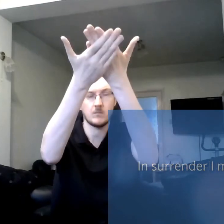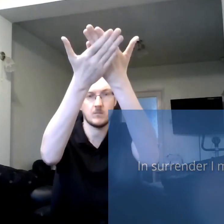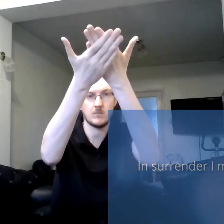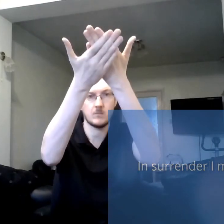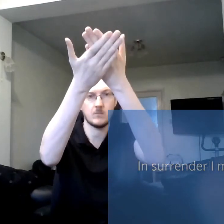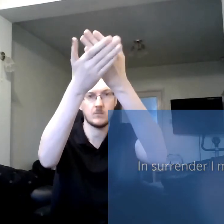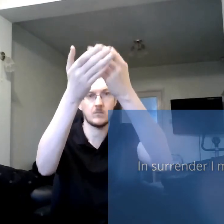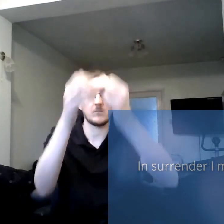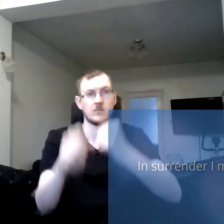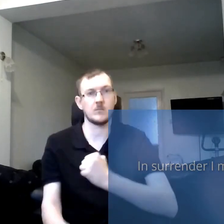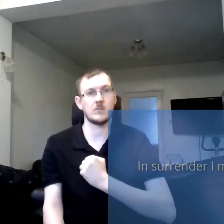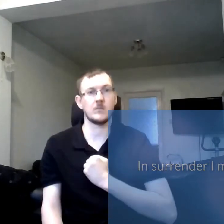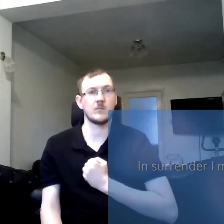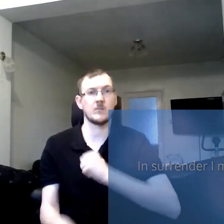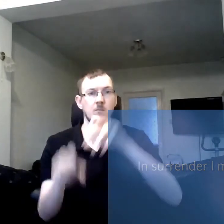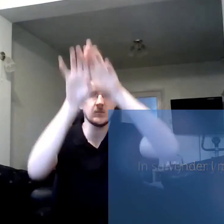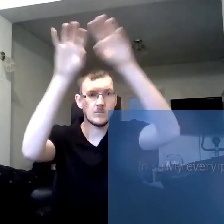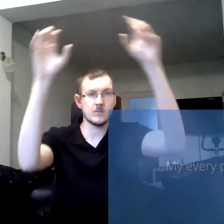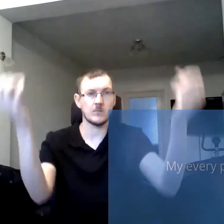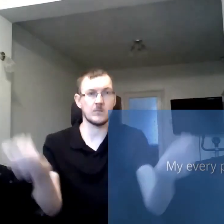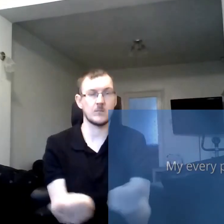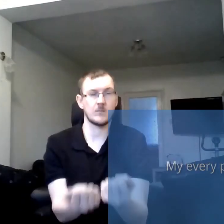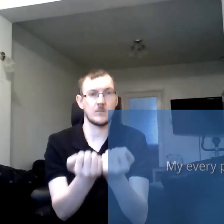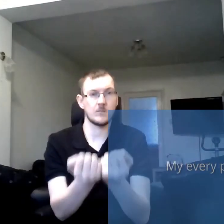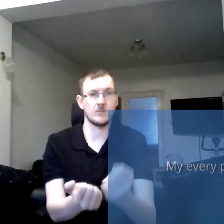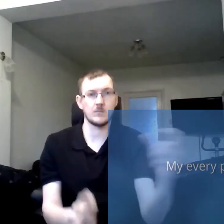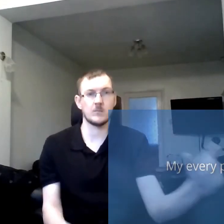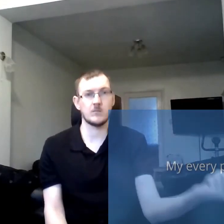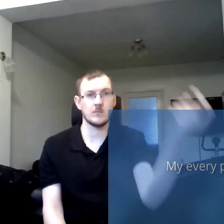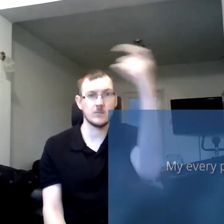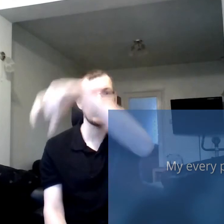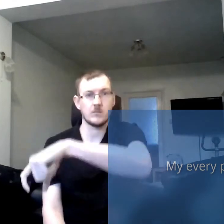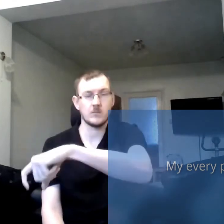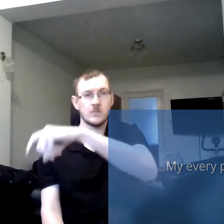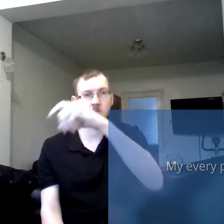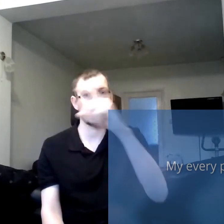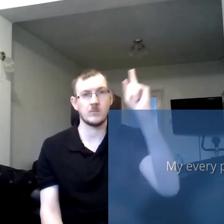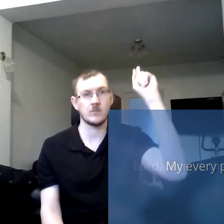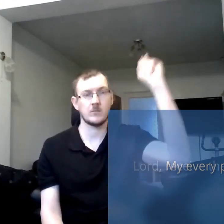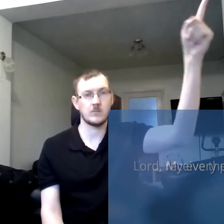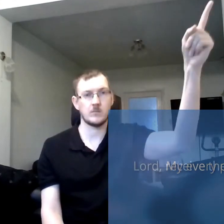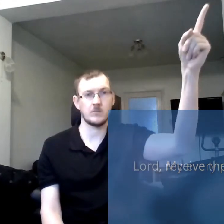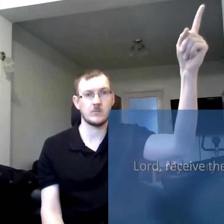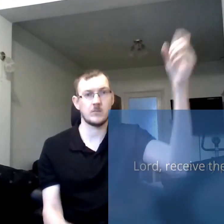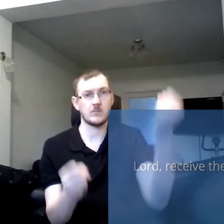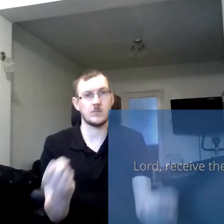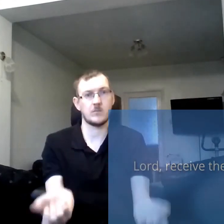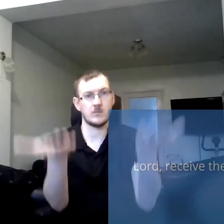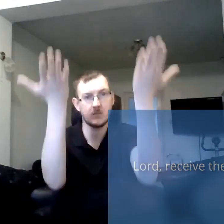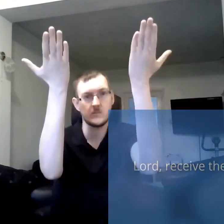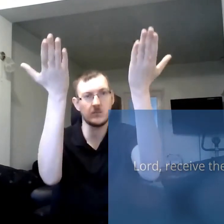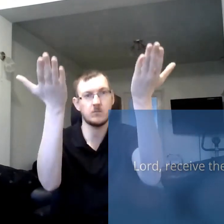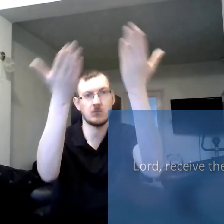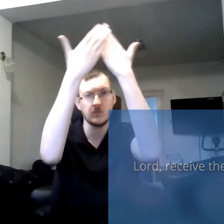must give my every part lord receive the sacrifice